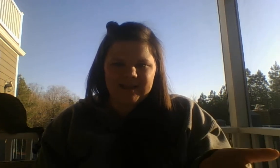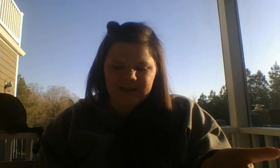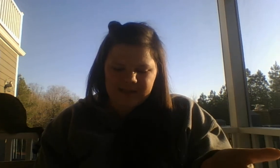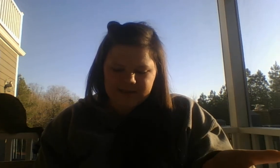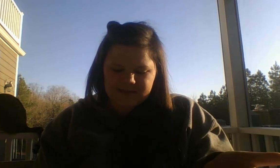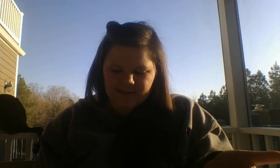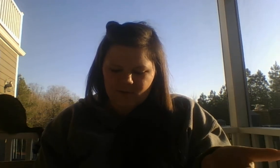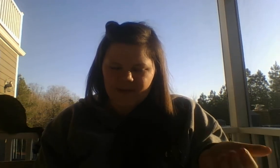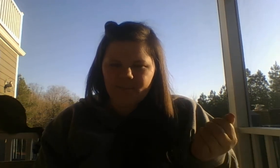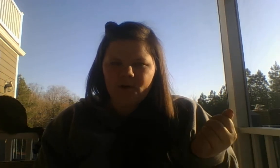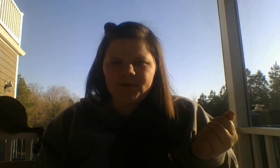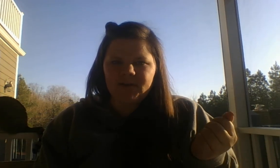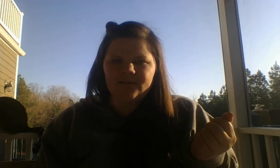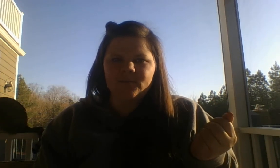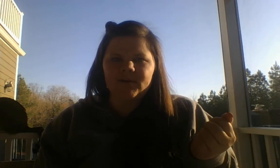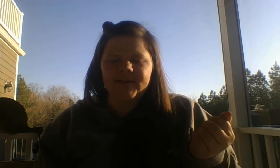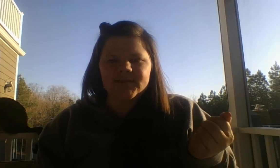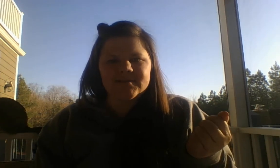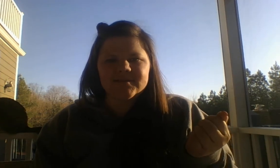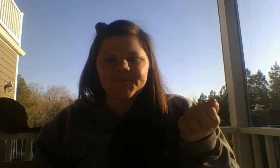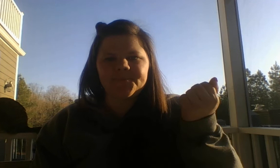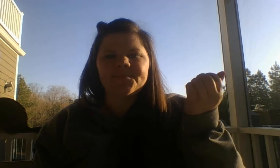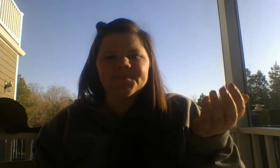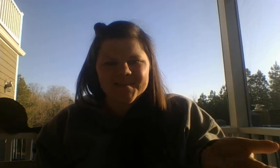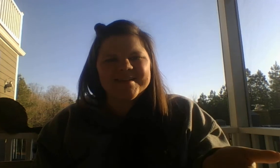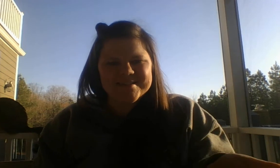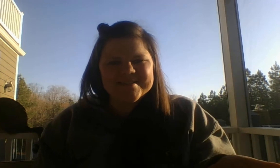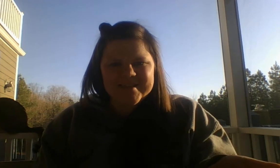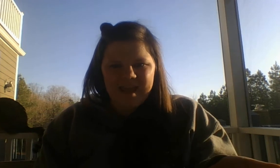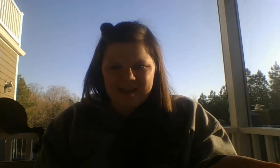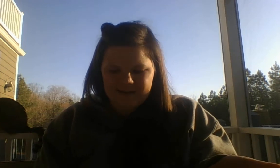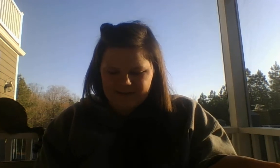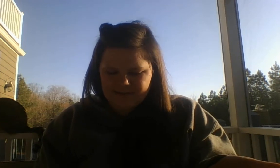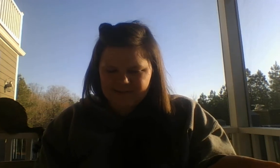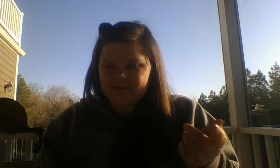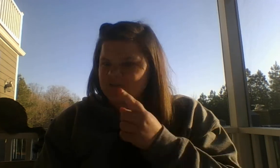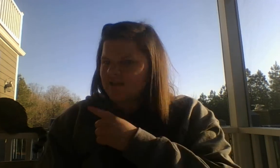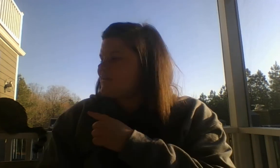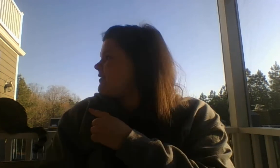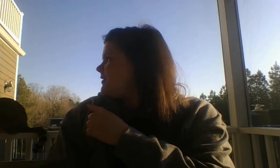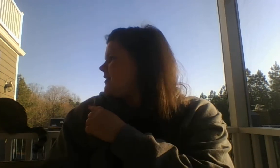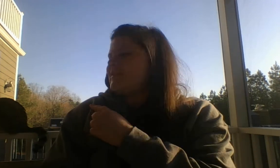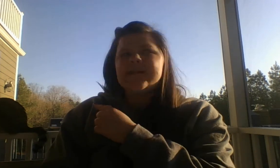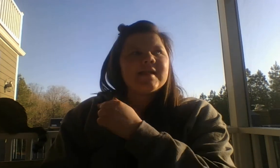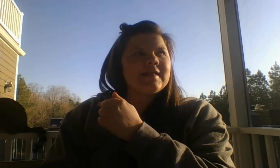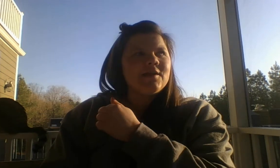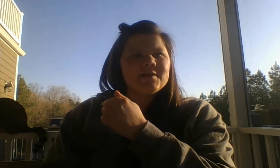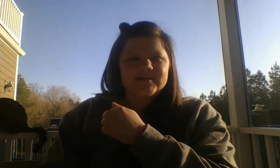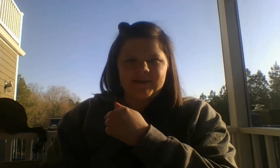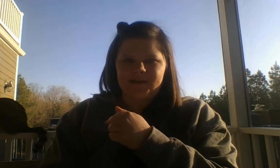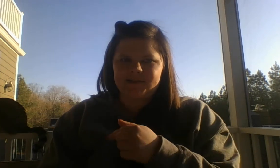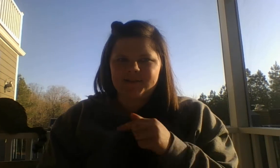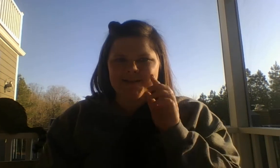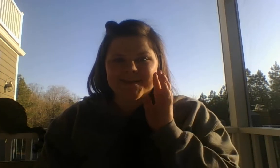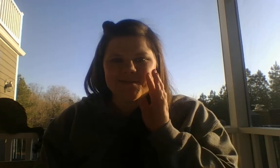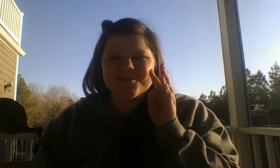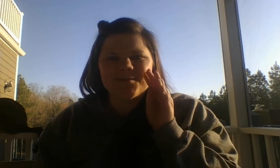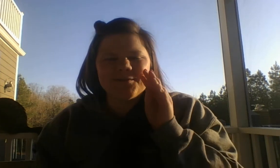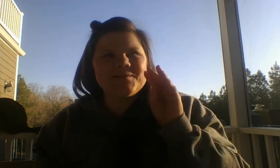Take away pony. word is tail. It's like Clara's tail. tail. Guys, what you don't know is